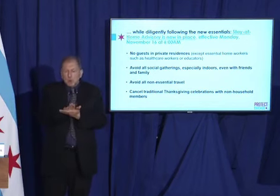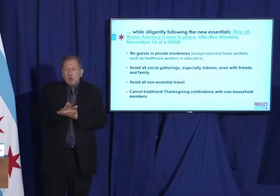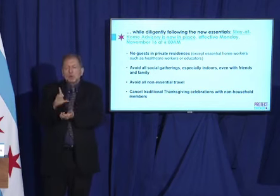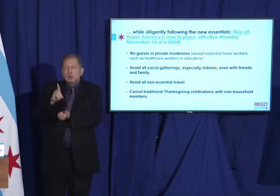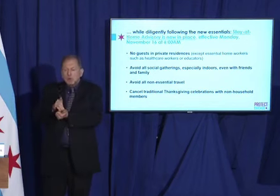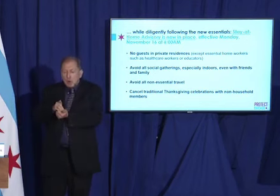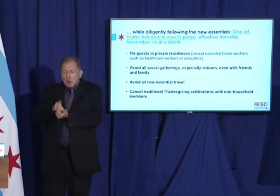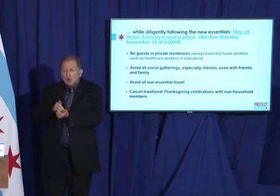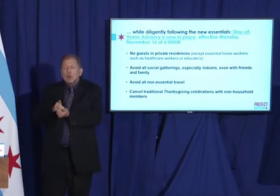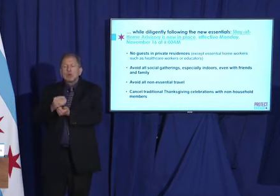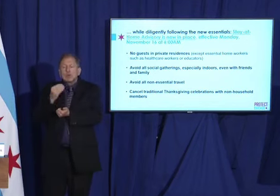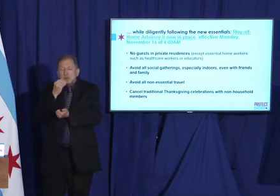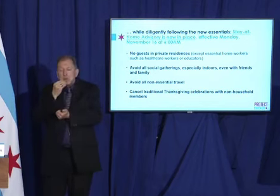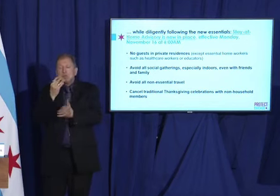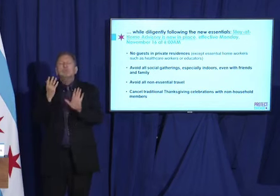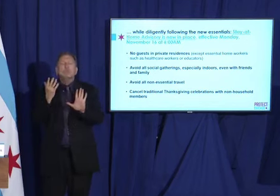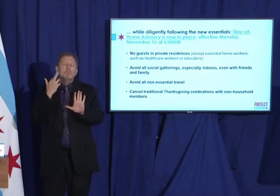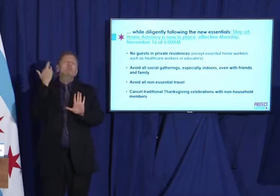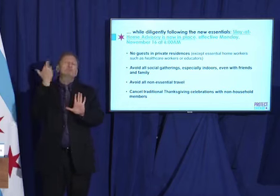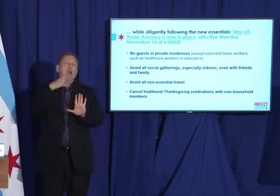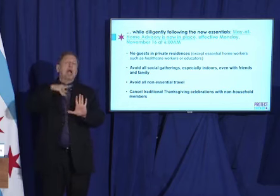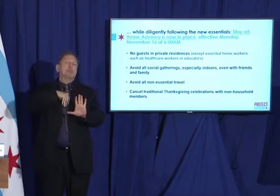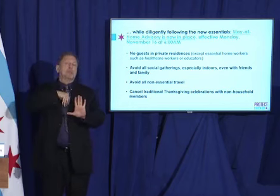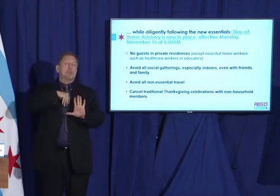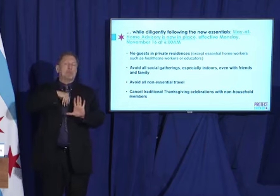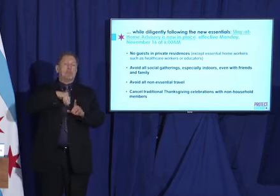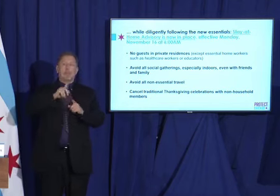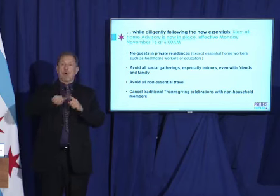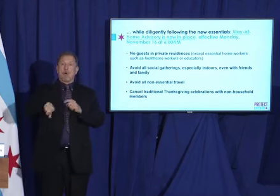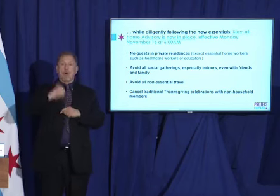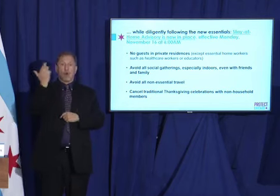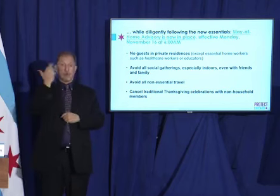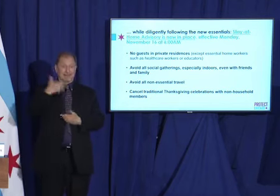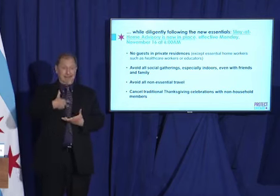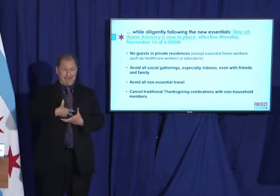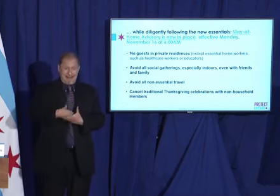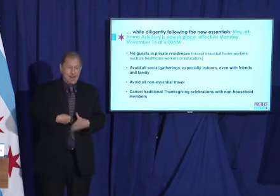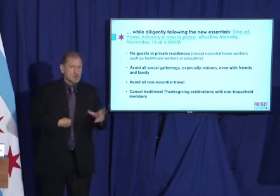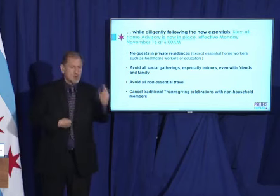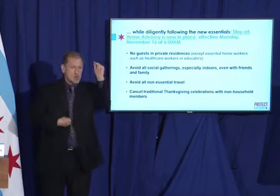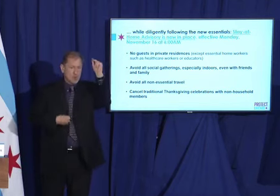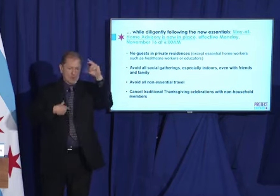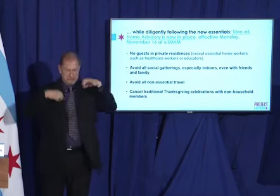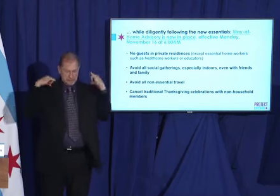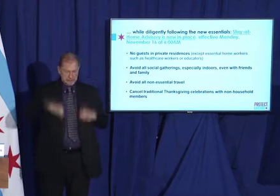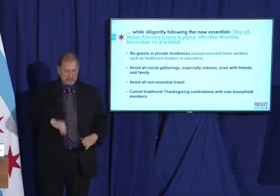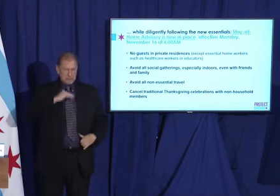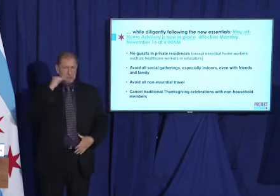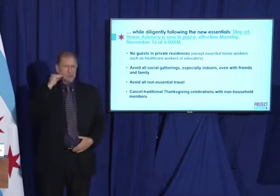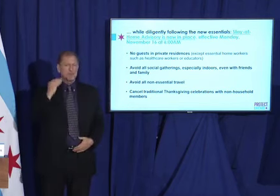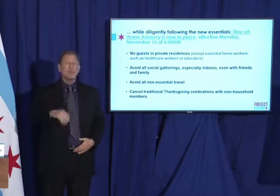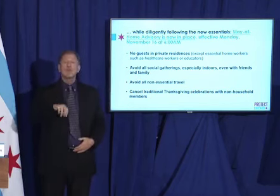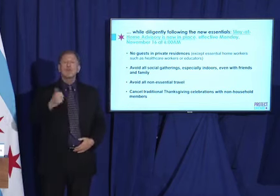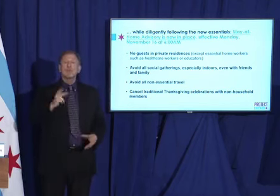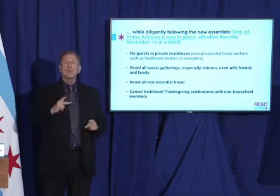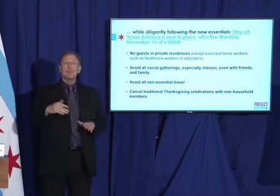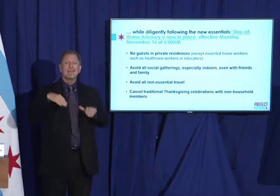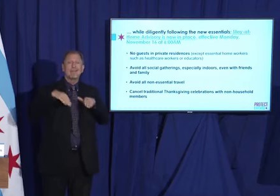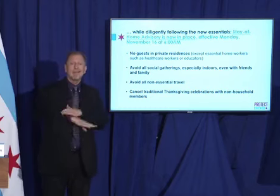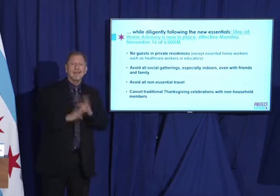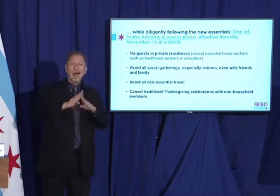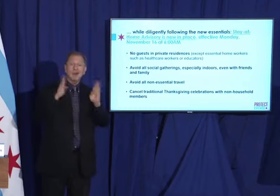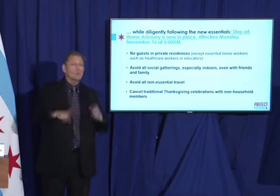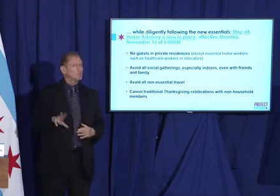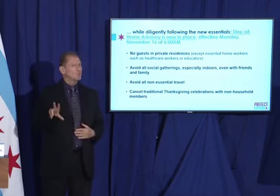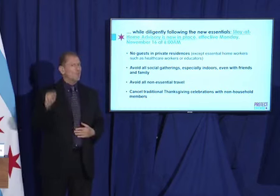or to get food. No visitor should be in your home unless they are essential workers, like home health care or